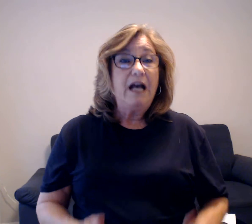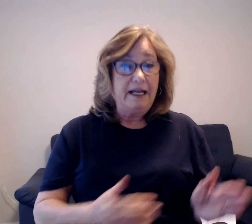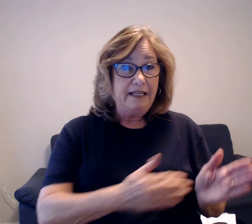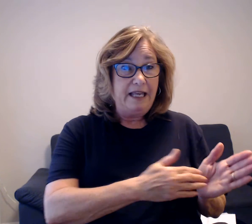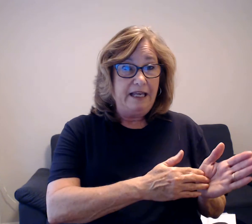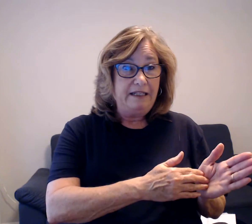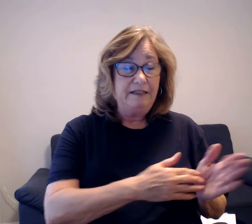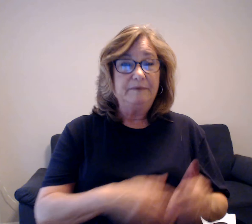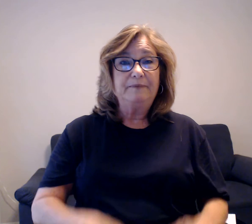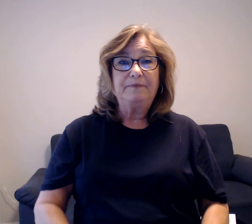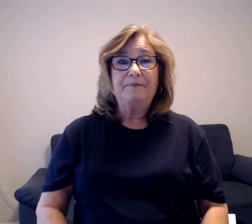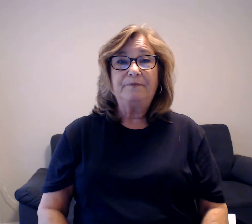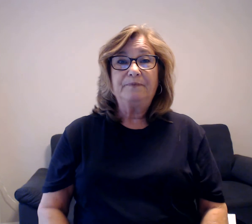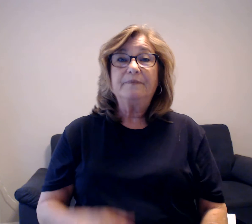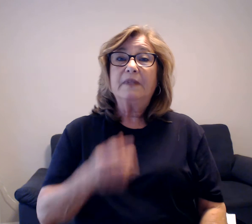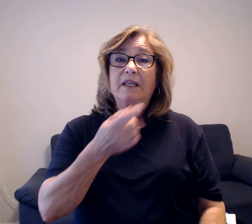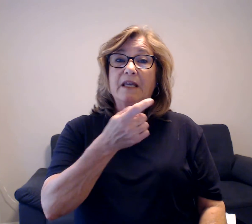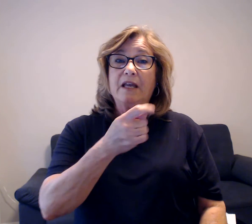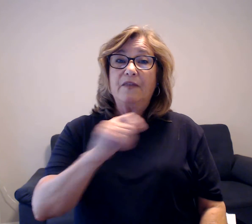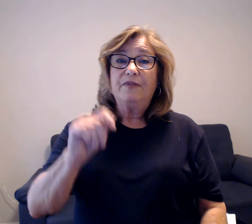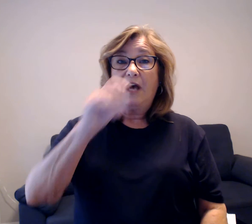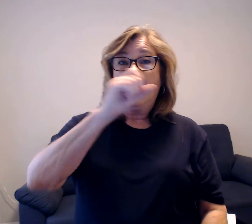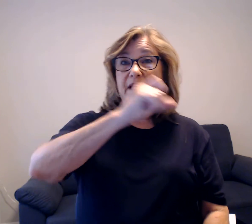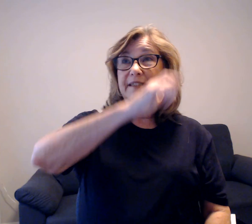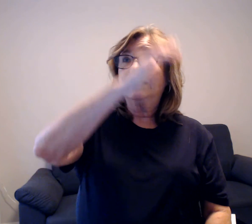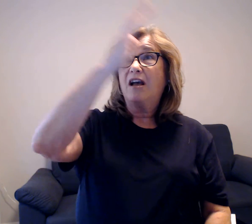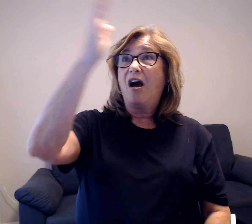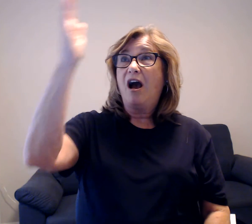The sky is very blue today.